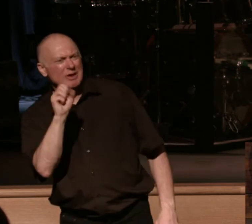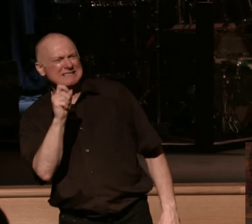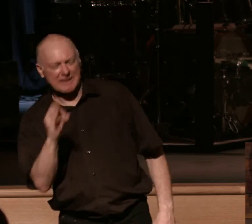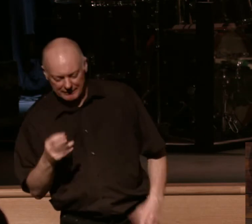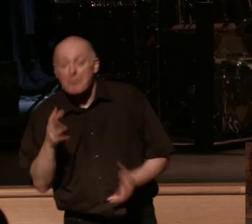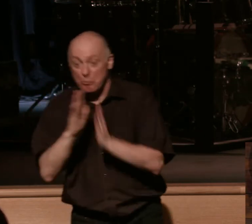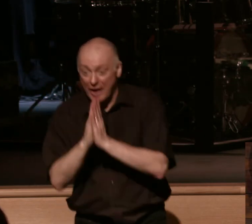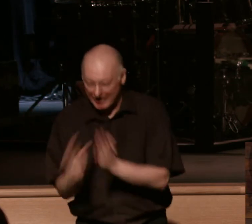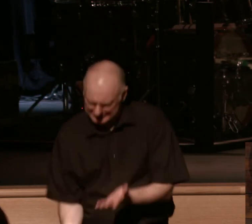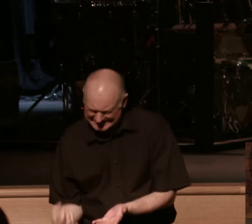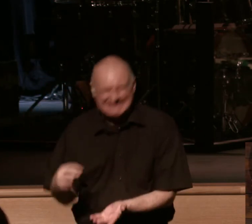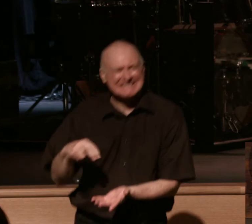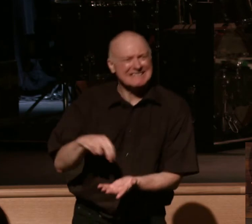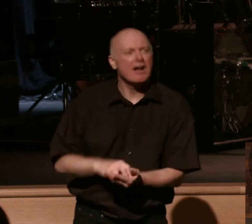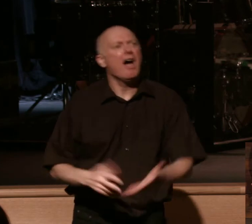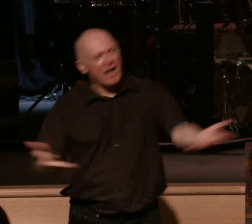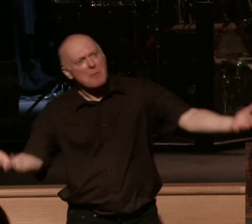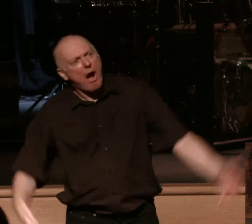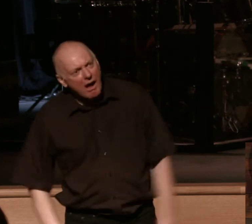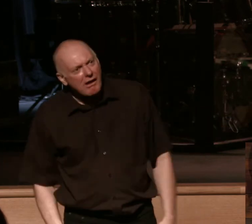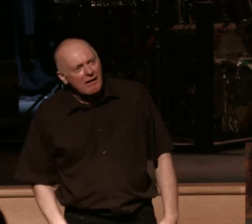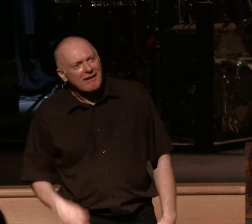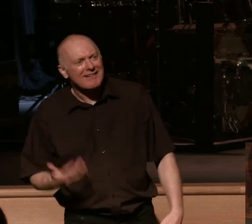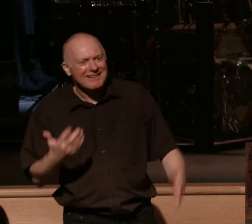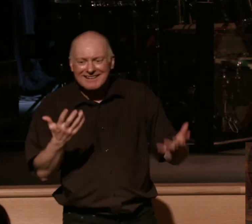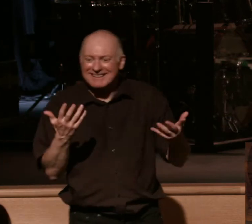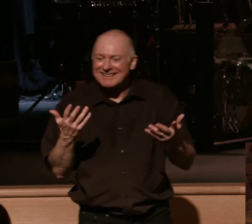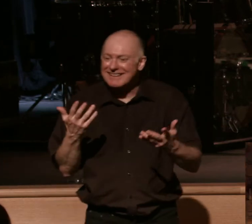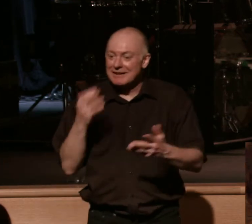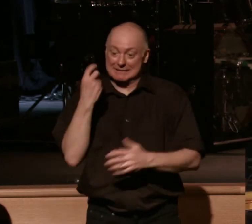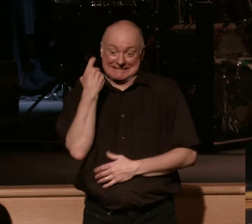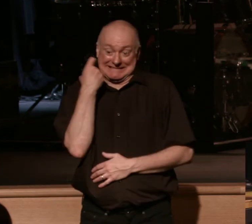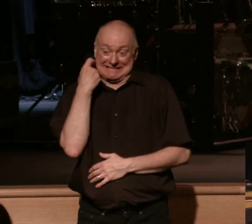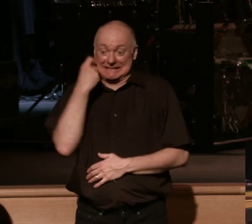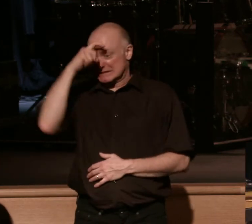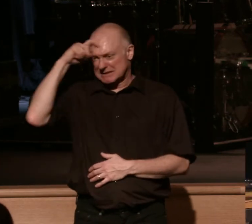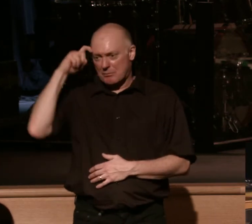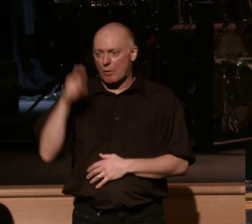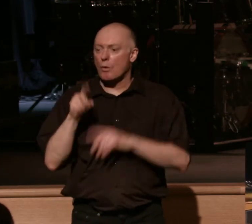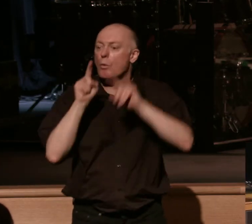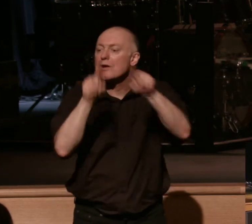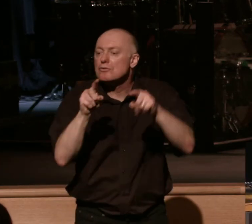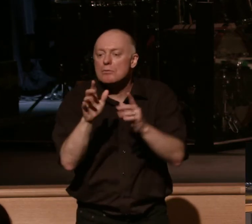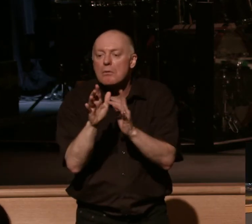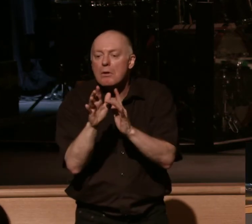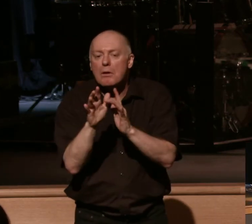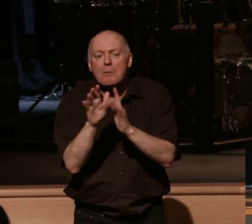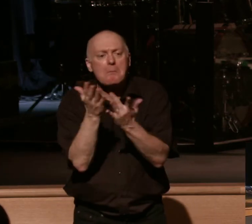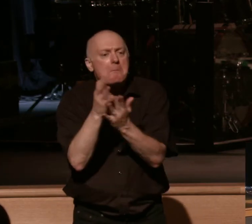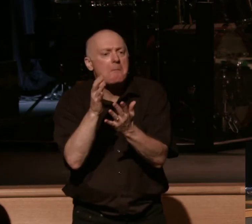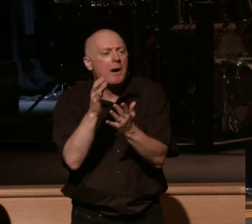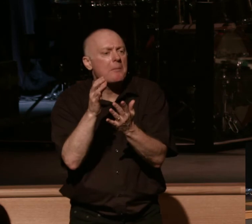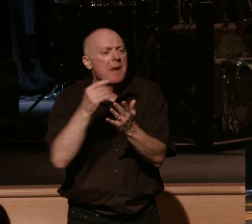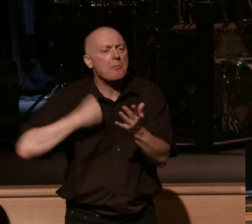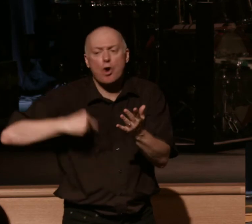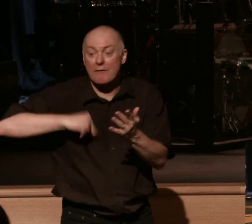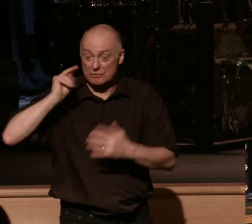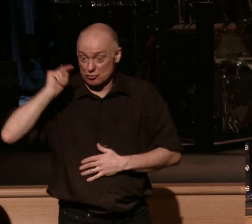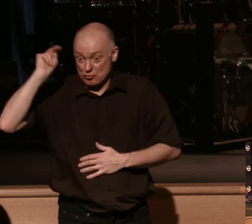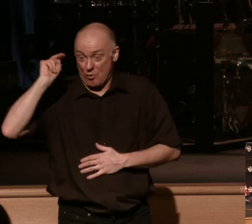whatever give me a break man I'm groaning alright this past summer I was up at NBC Muskoka Bible Center and I was preaching there for the week and I went